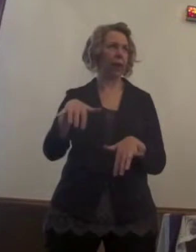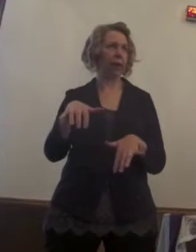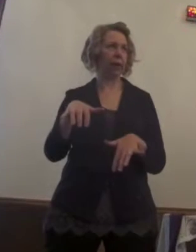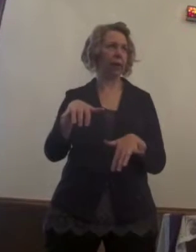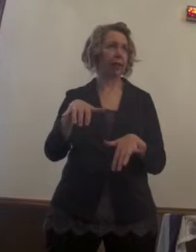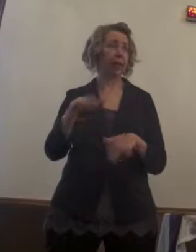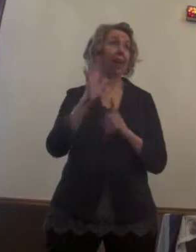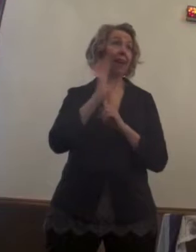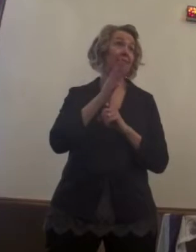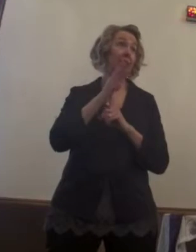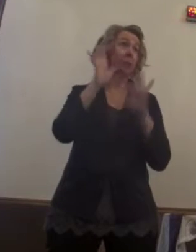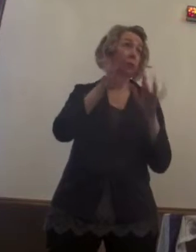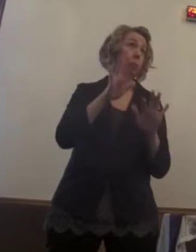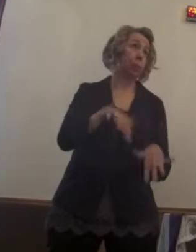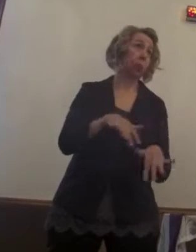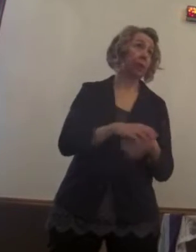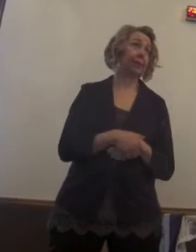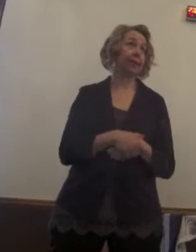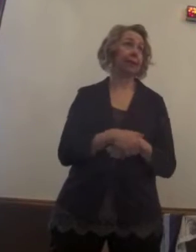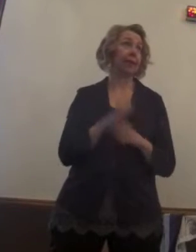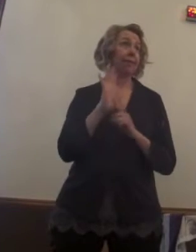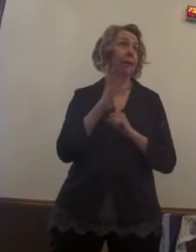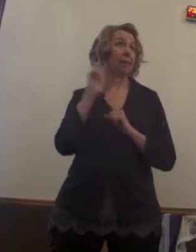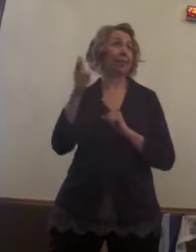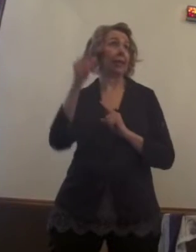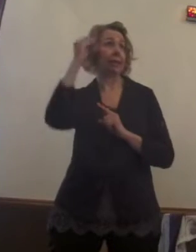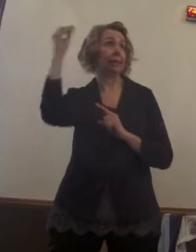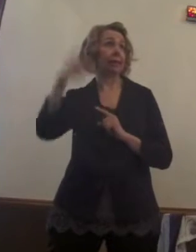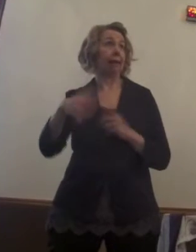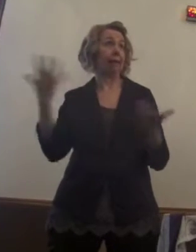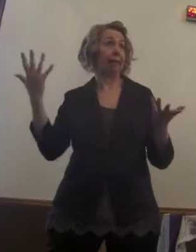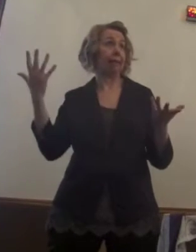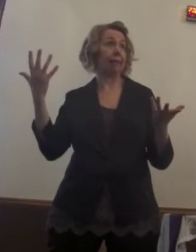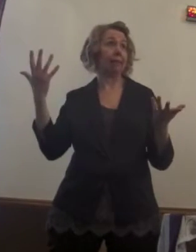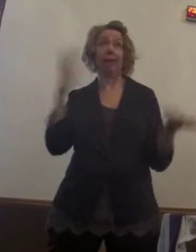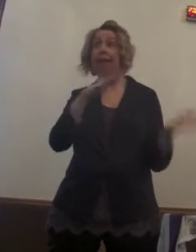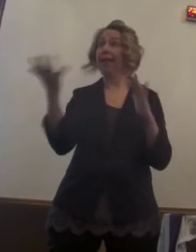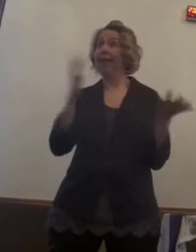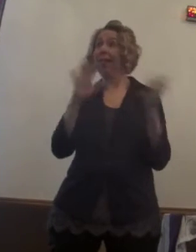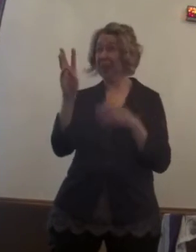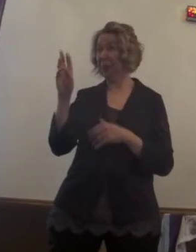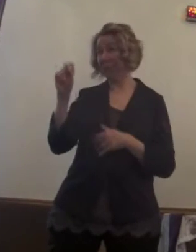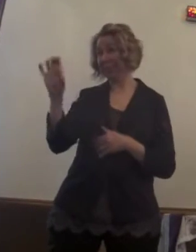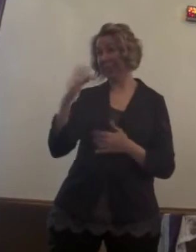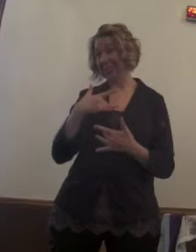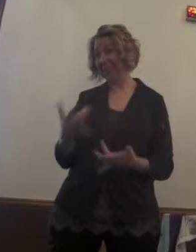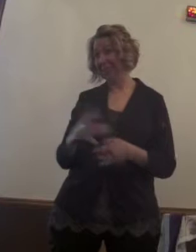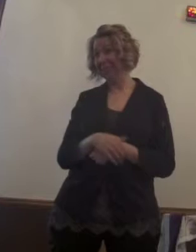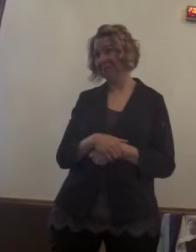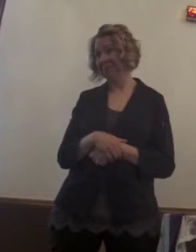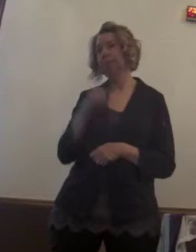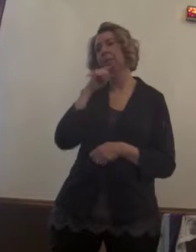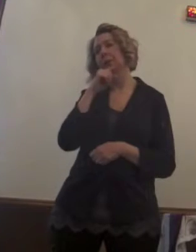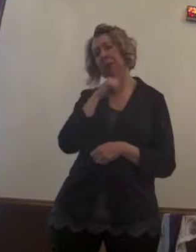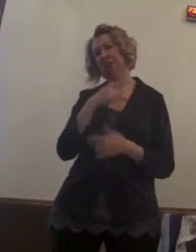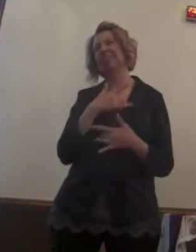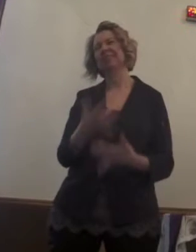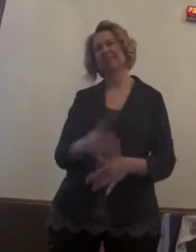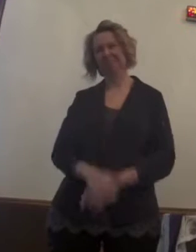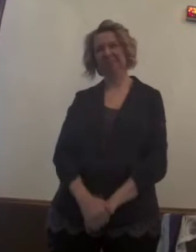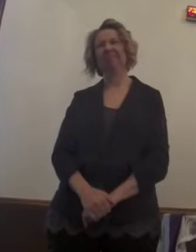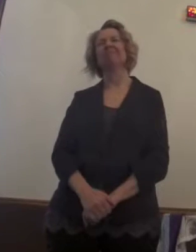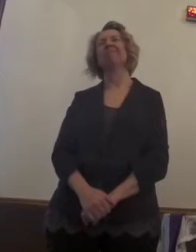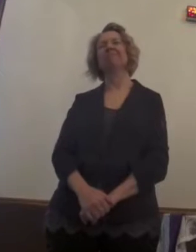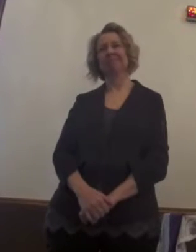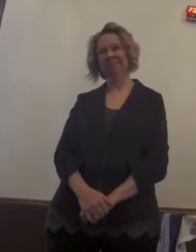Five minutes later, it's snowing outside. And the sun's back out. You know, our Milwaukee weather, you say, changes every five